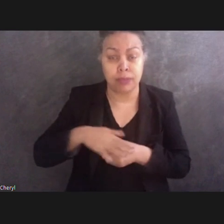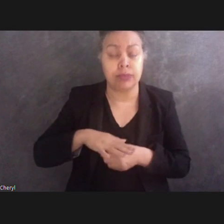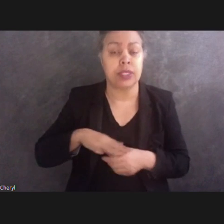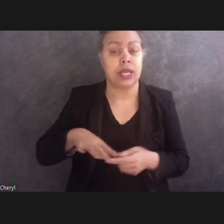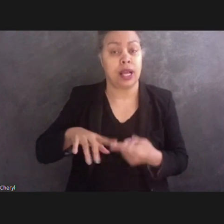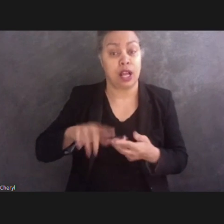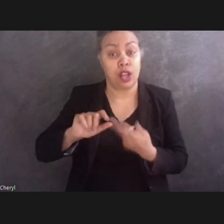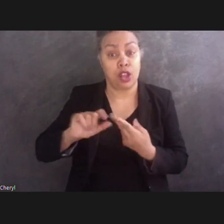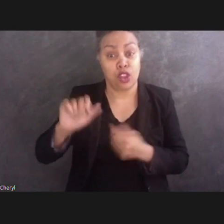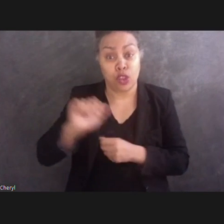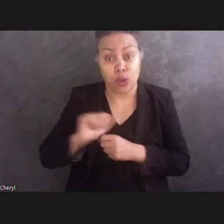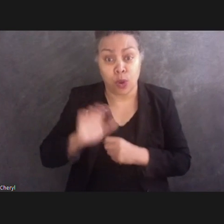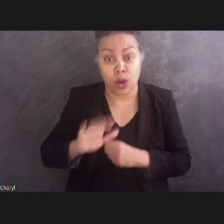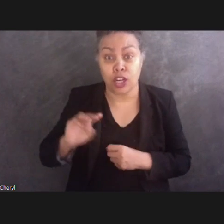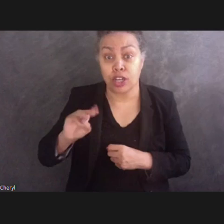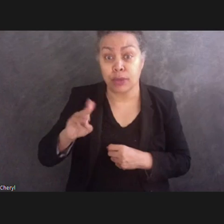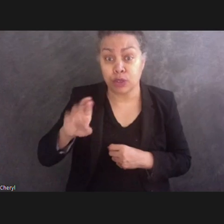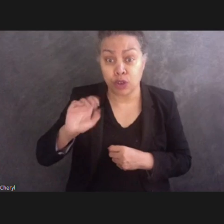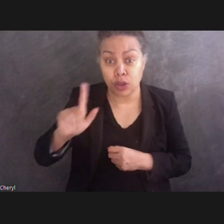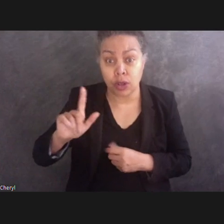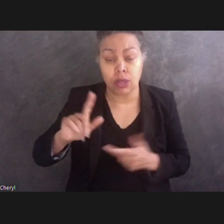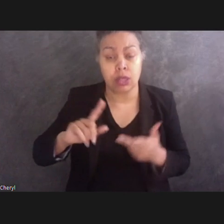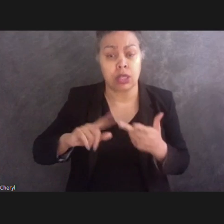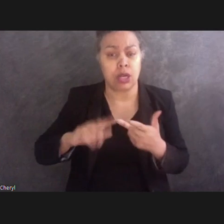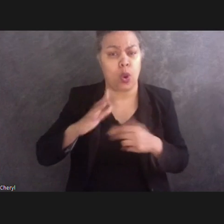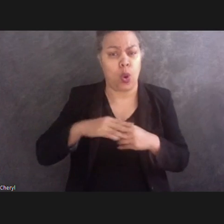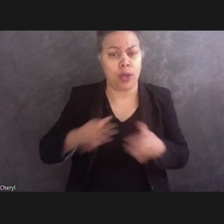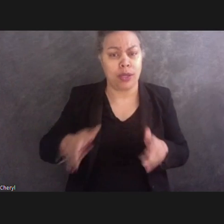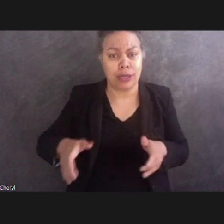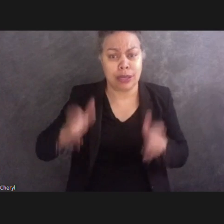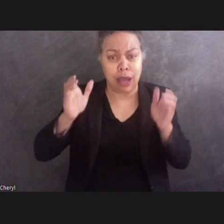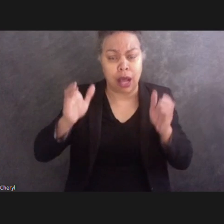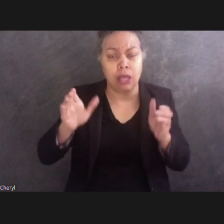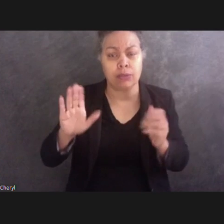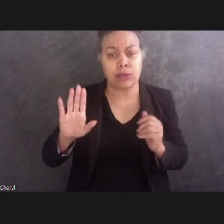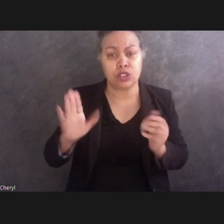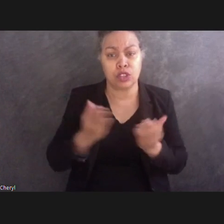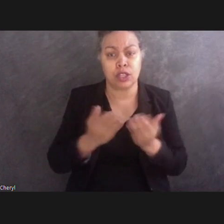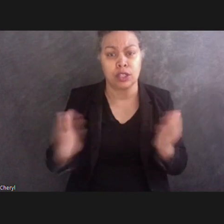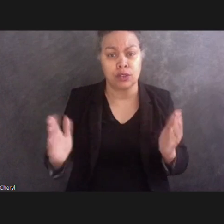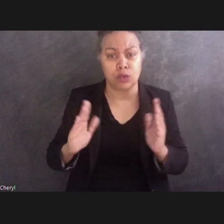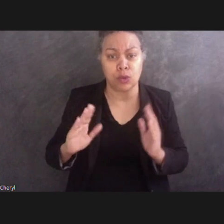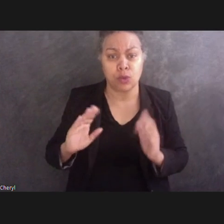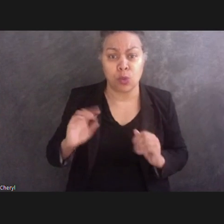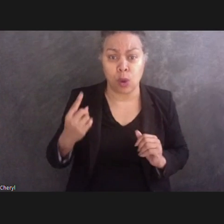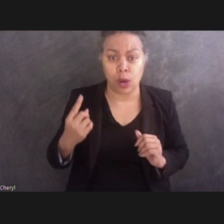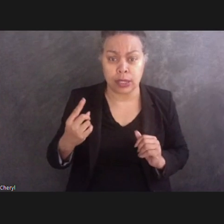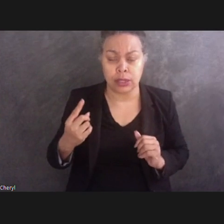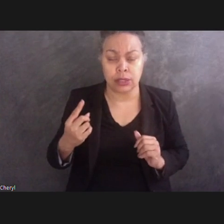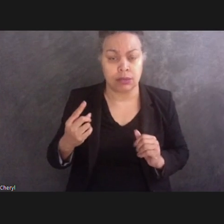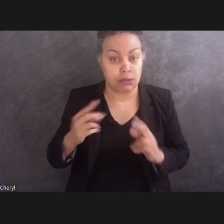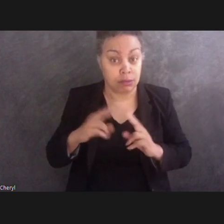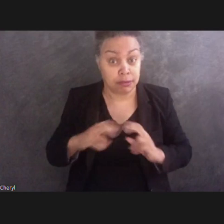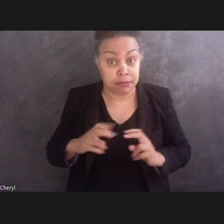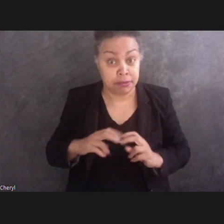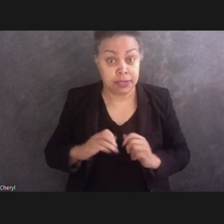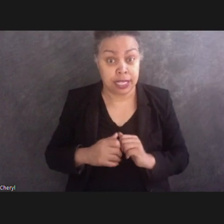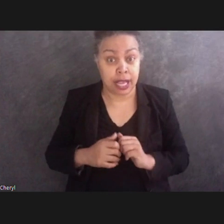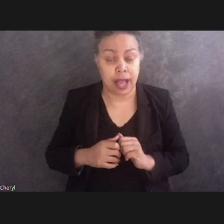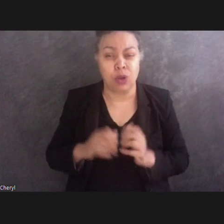columns in room one. This assessment is based on two facts. One, differences in the horizontal and